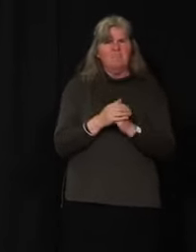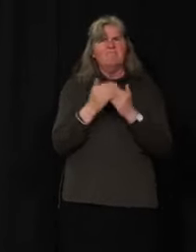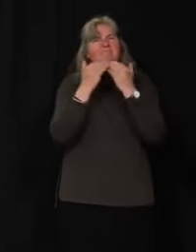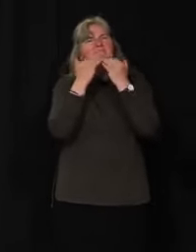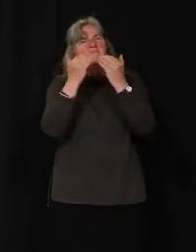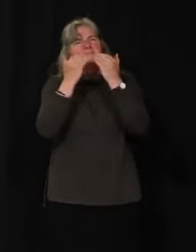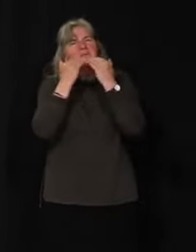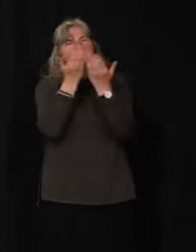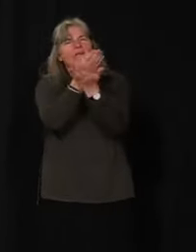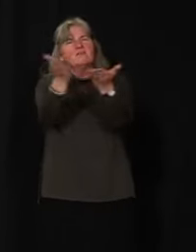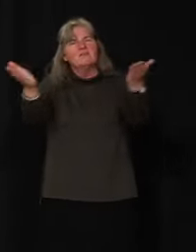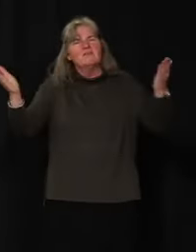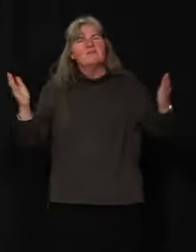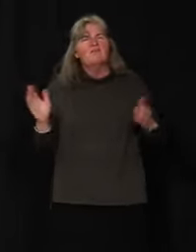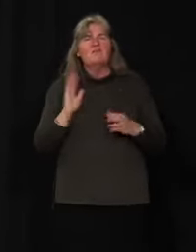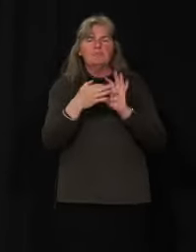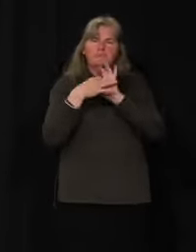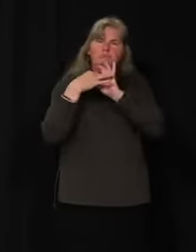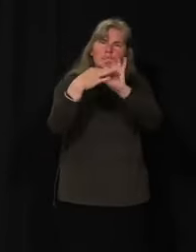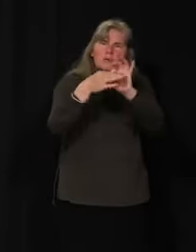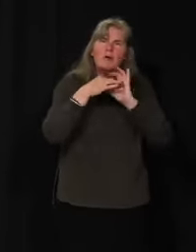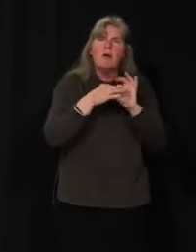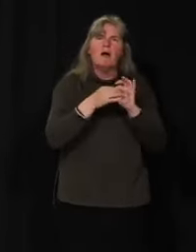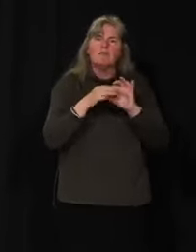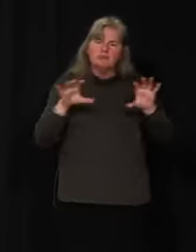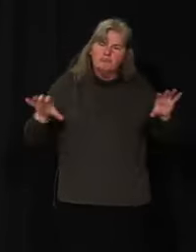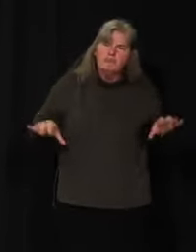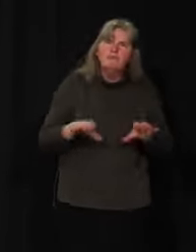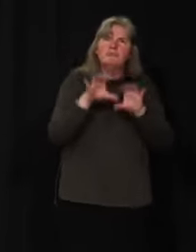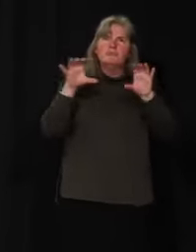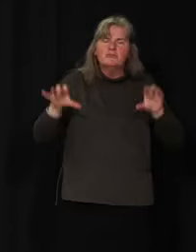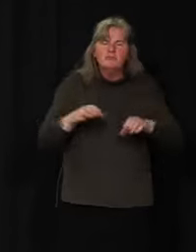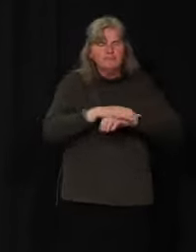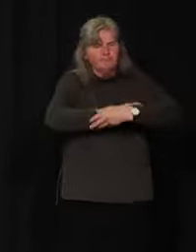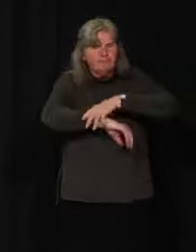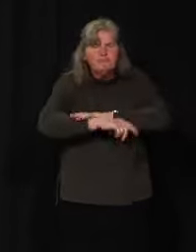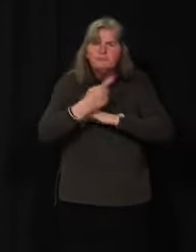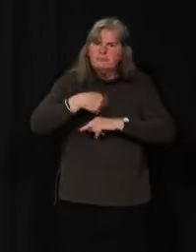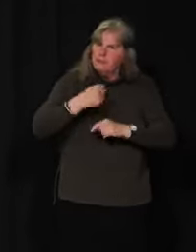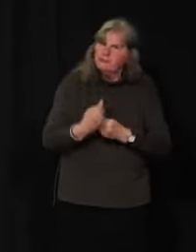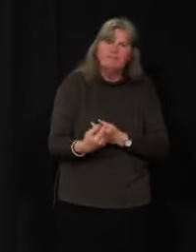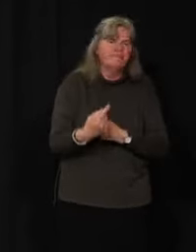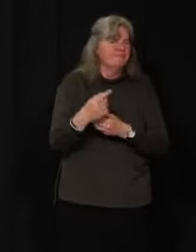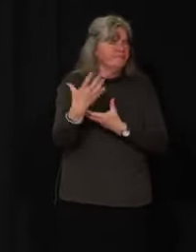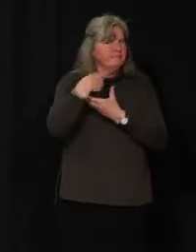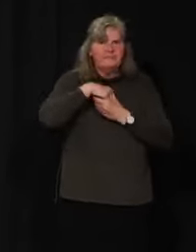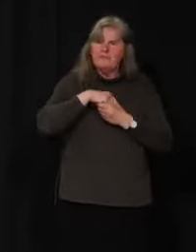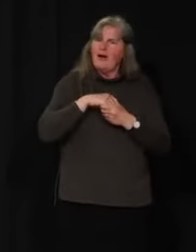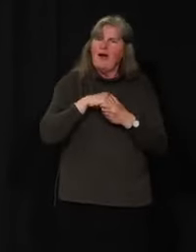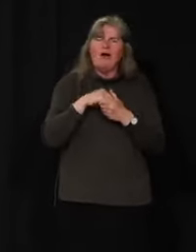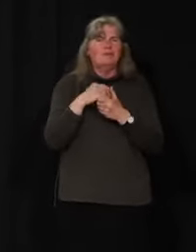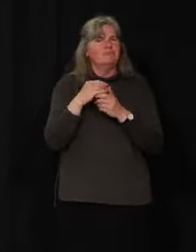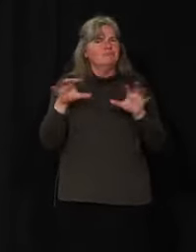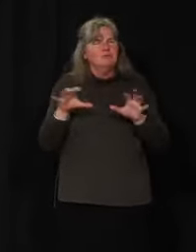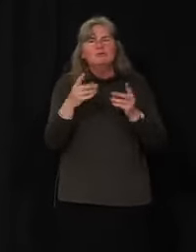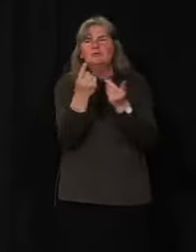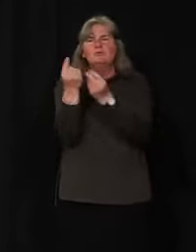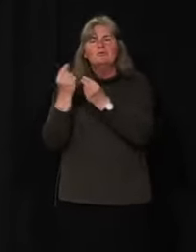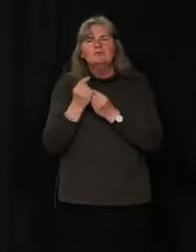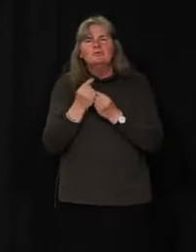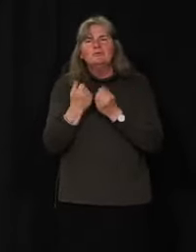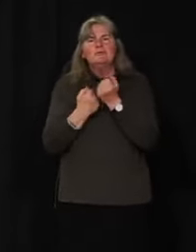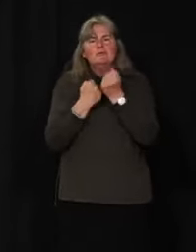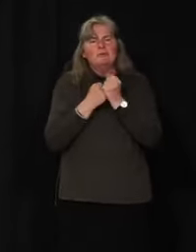so many sacrifices. Because of the hard work that you have done, we are able to be in this absolutely fortunate